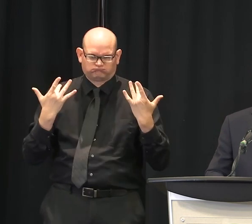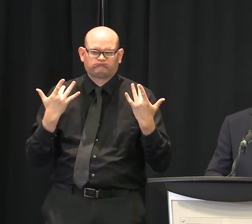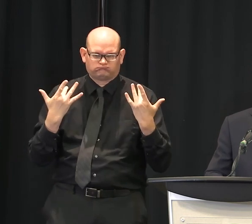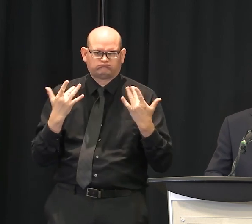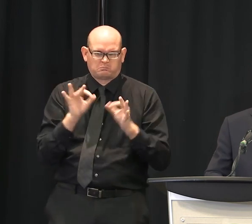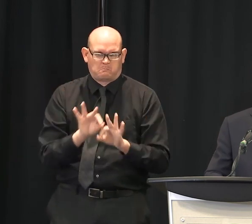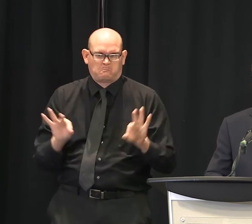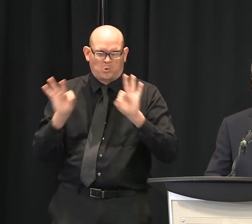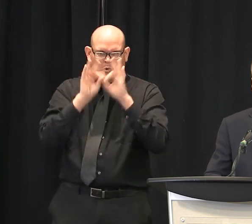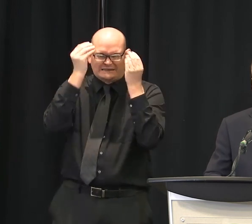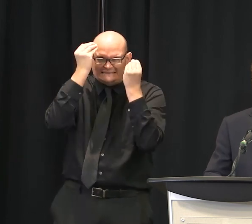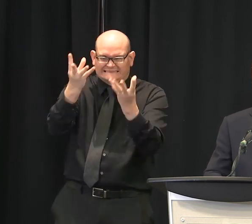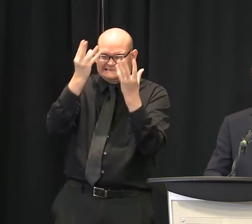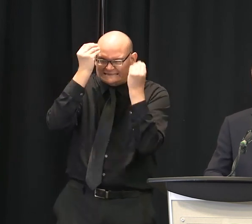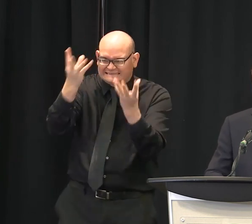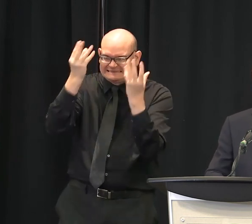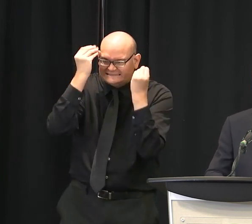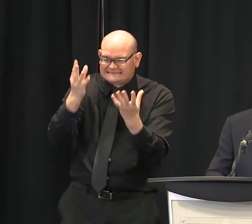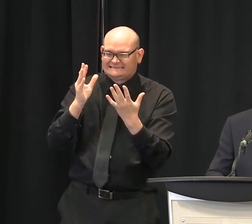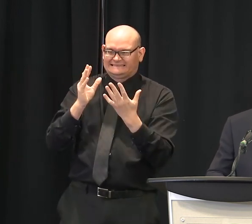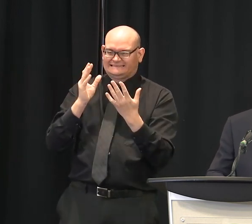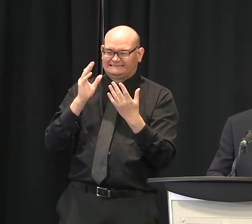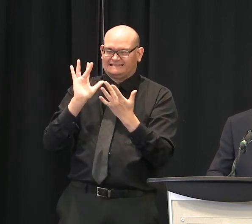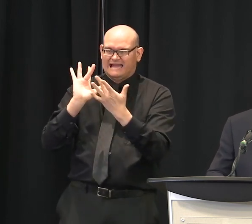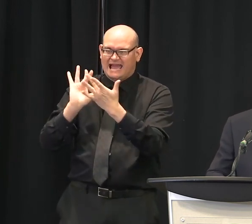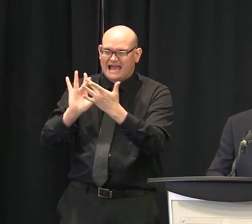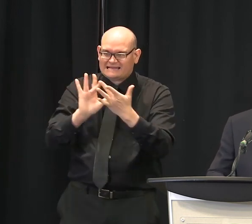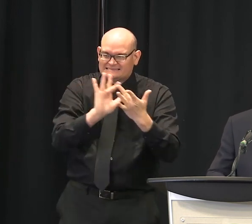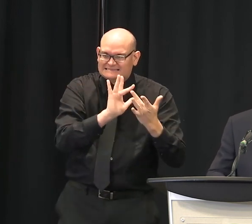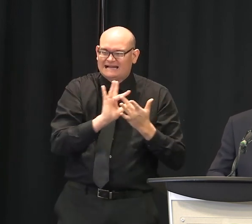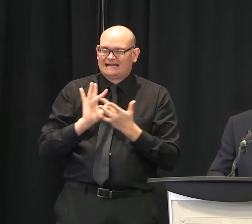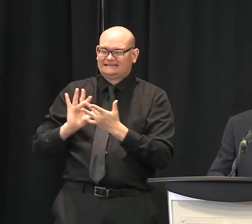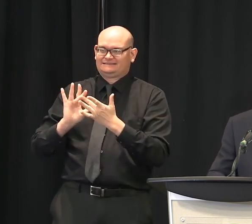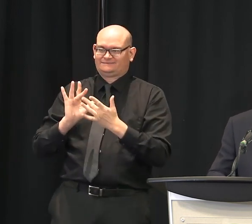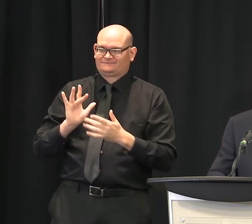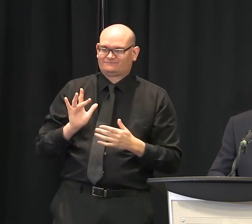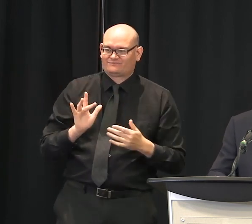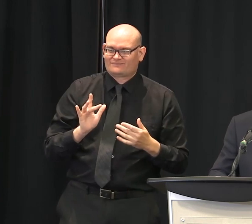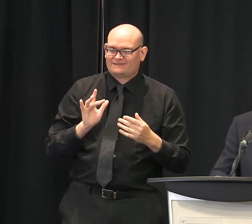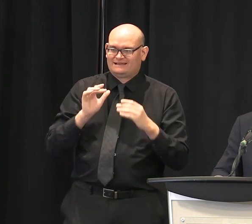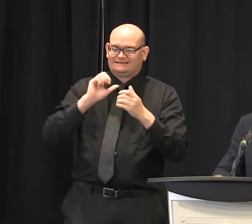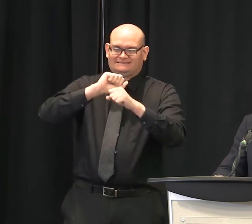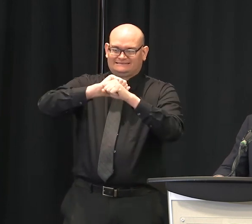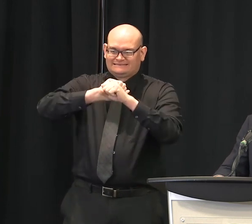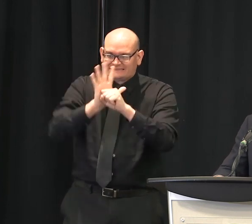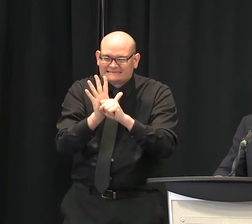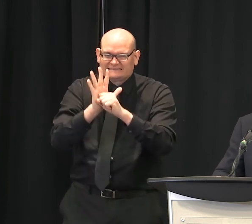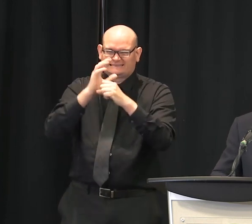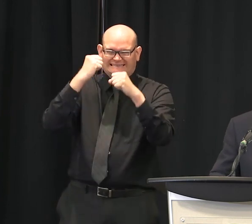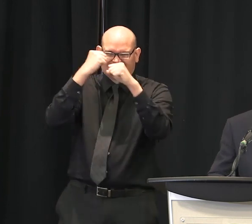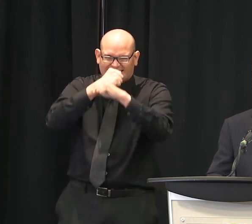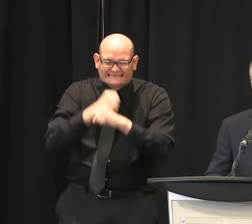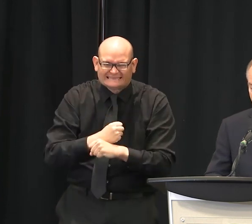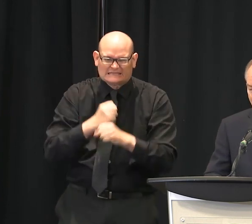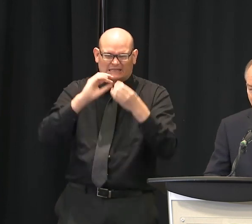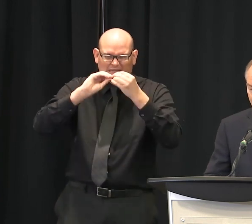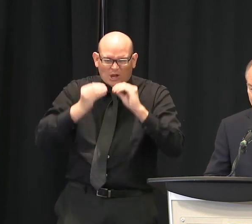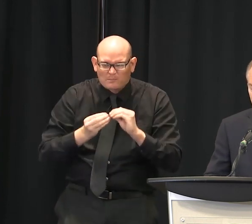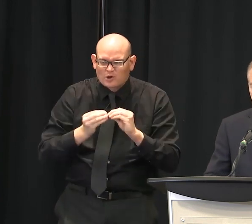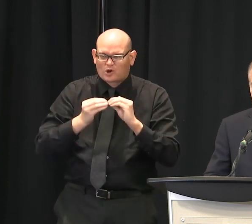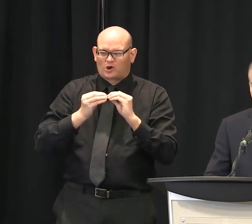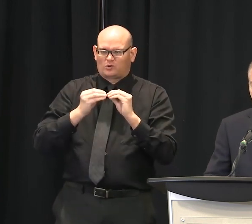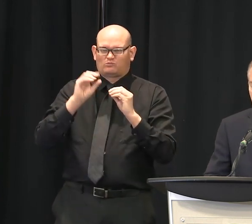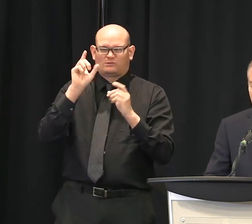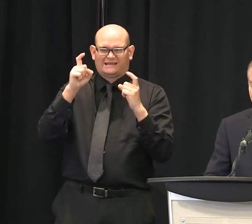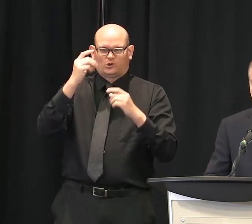tracing in that emerging area for the state of South Carolina. And that's a very serious effort, and DHEC has a lot of new things, I think, to say about that.